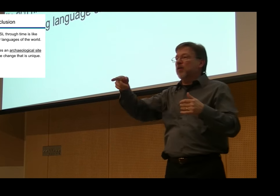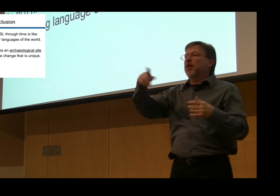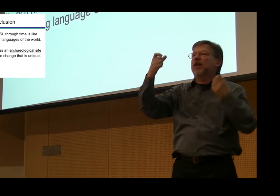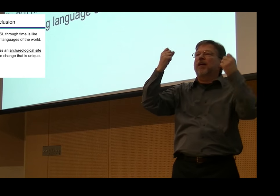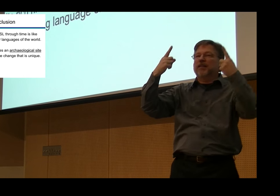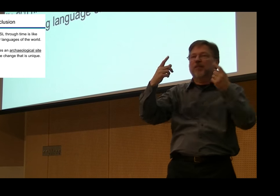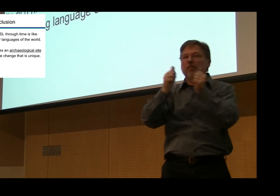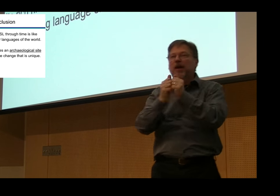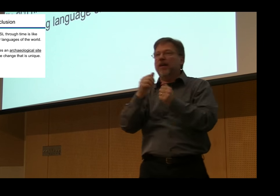any language.